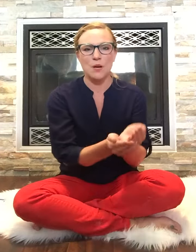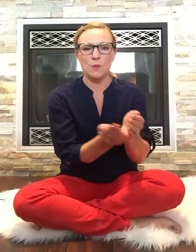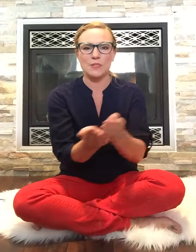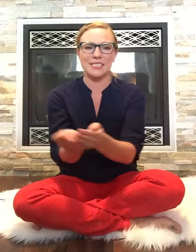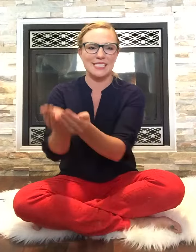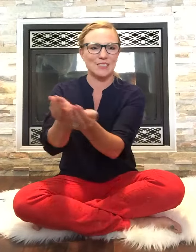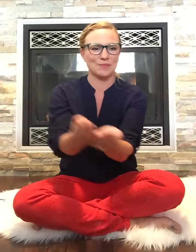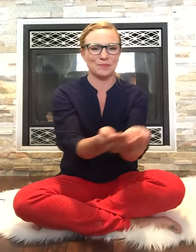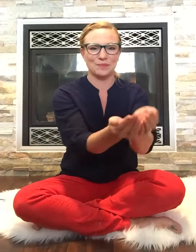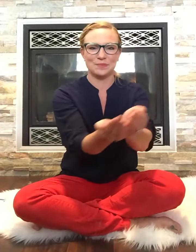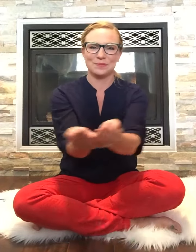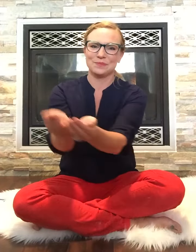boat